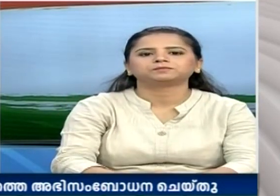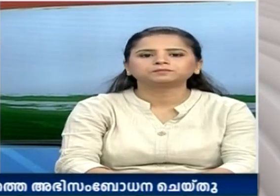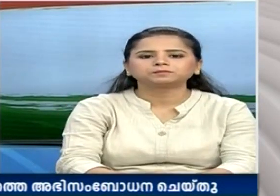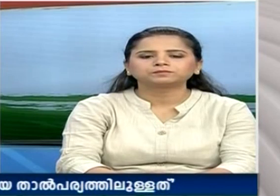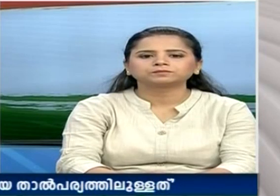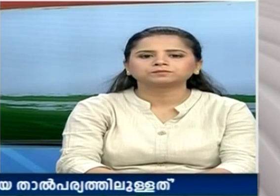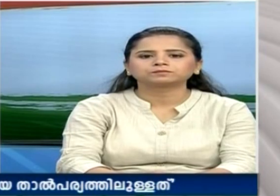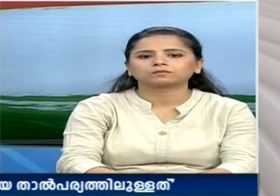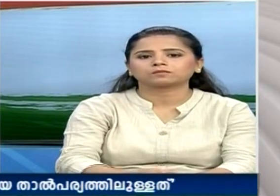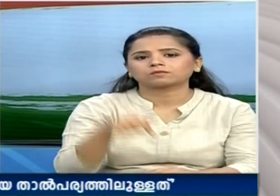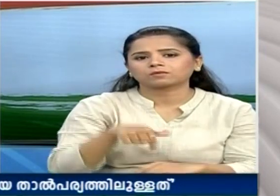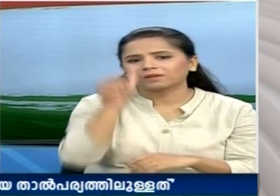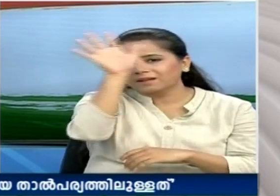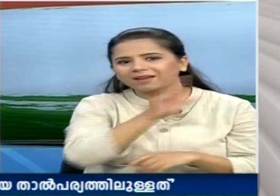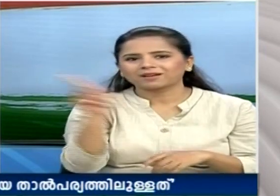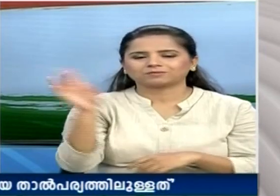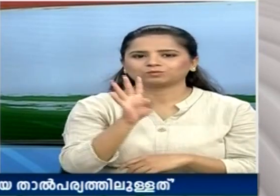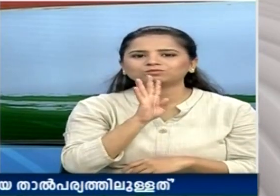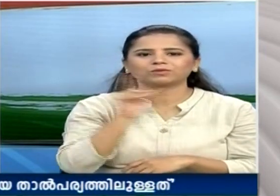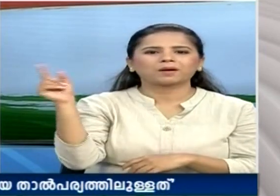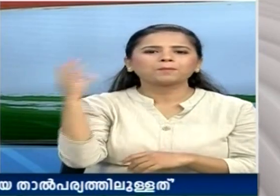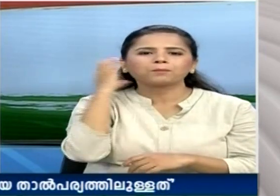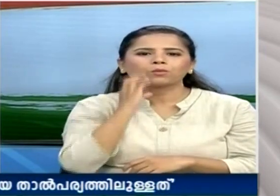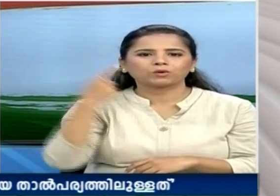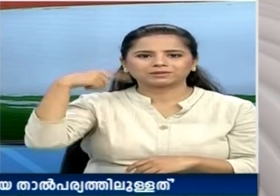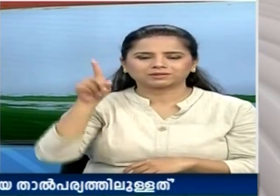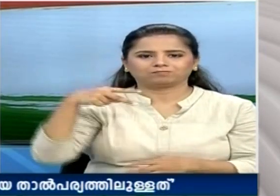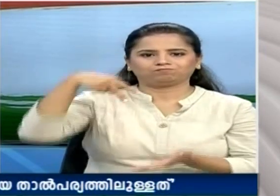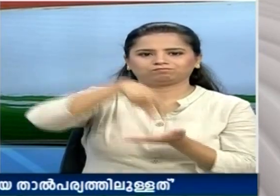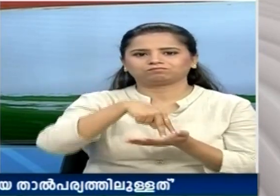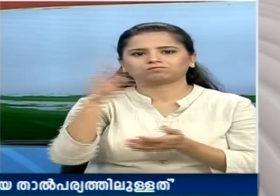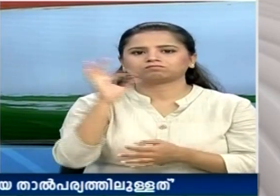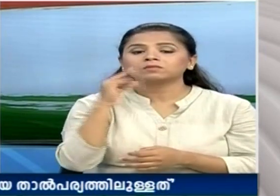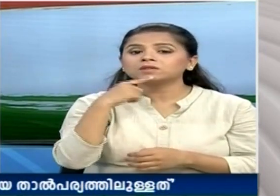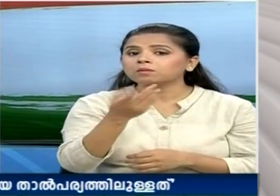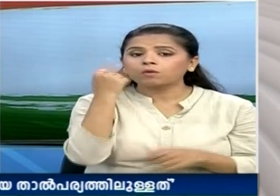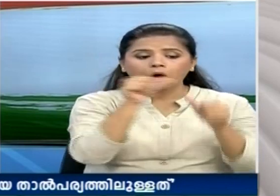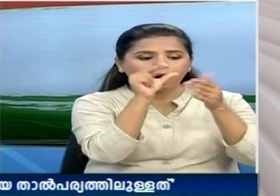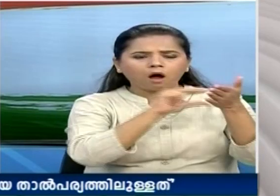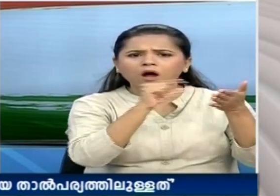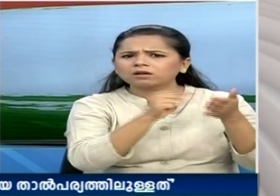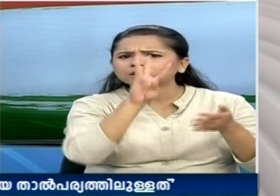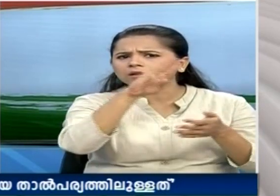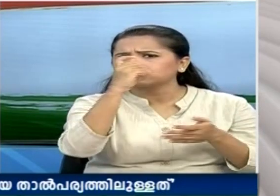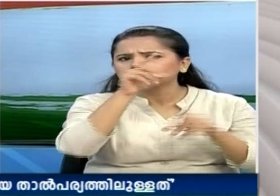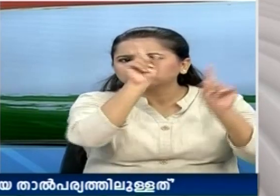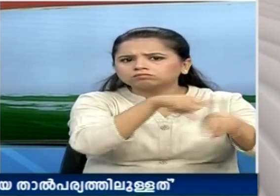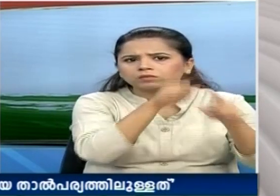Addressing the nation from the ramparts of the Red Fort, Prime Minister Modi justified the decision on Article 370. He said the decision on Article